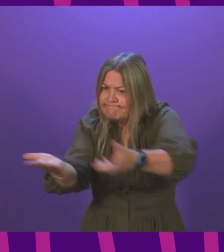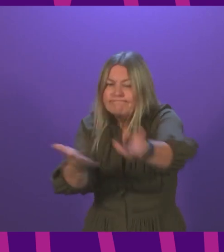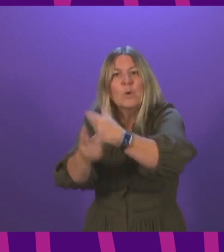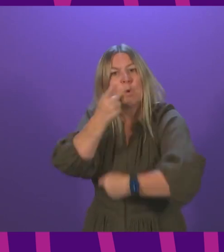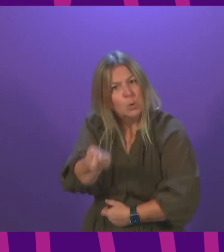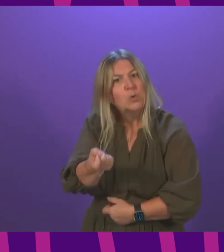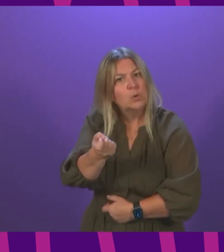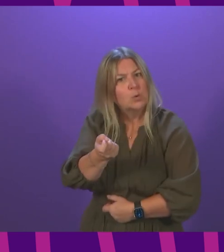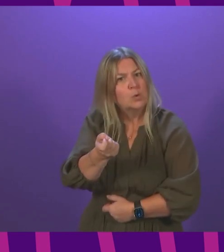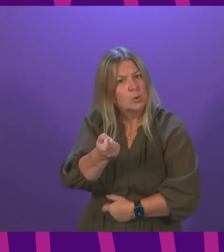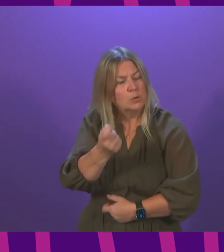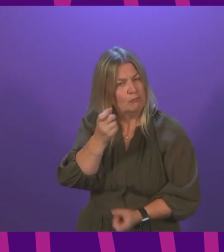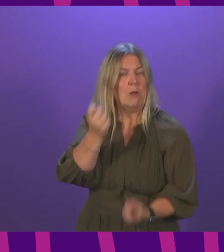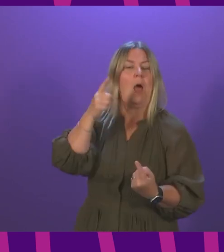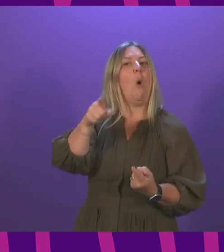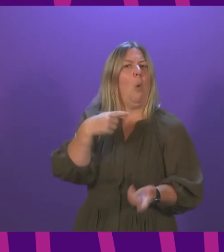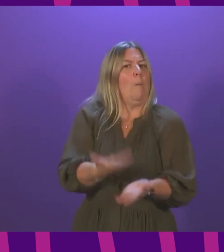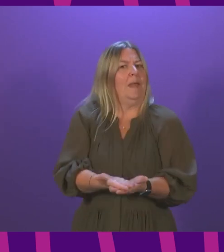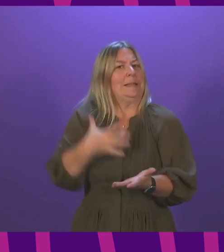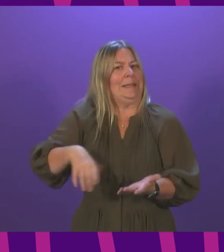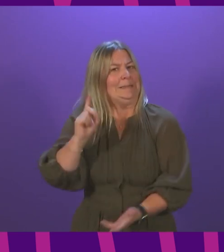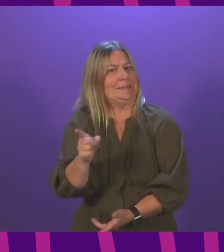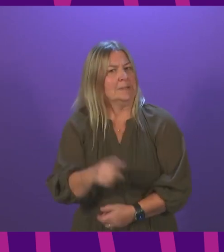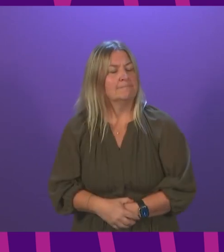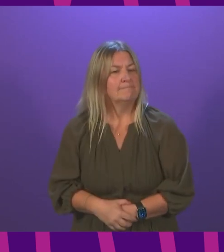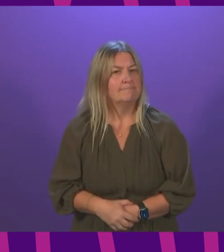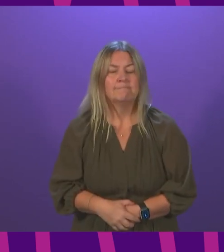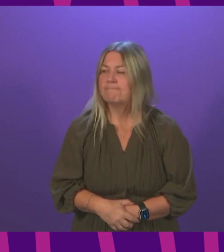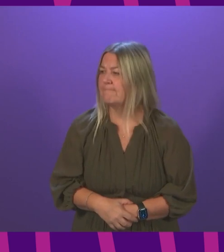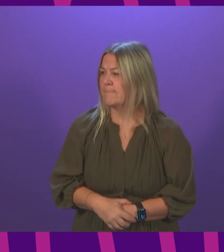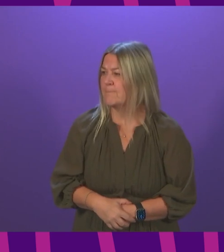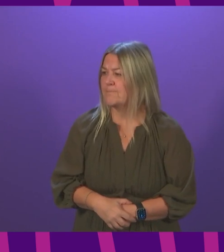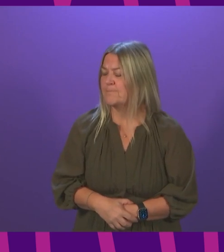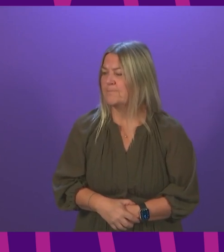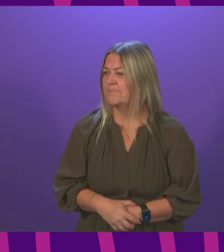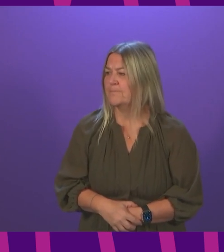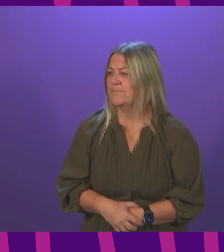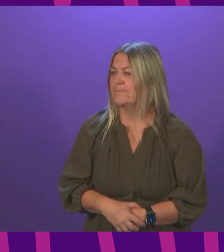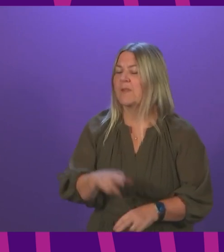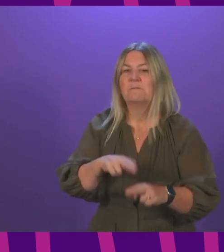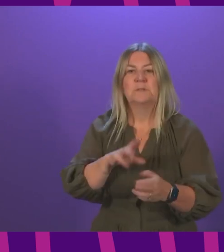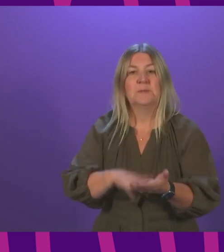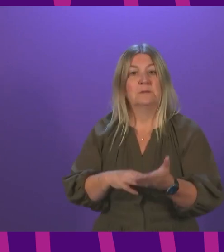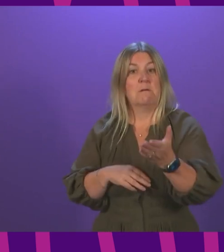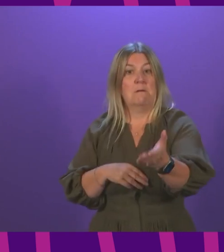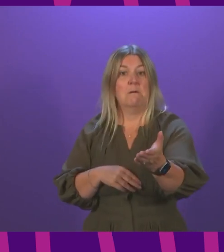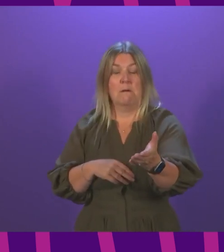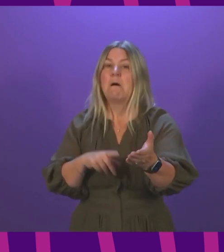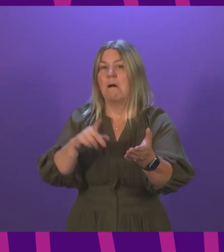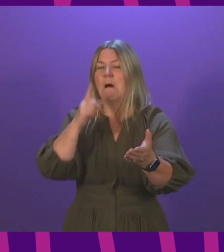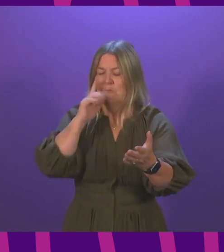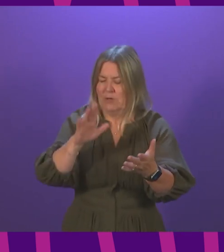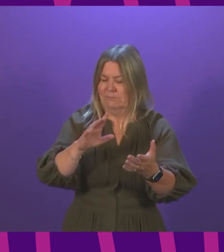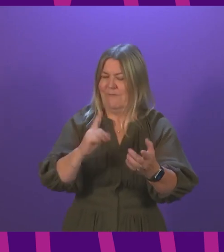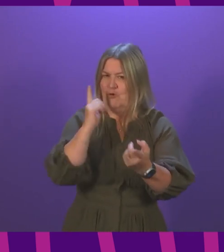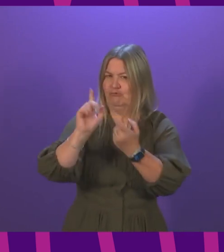is so desperately needed? First Minister. I will come to that point directly in a moment, but can I complete the point I addressed in my first